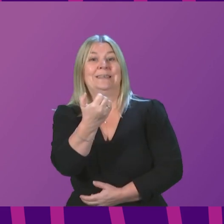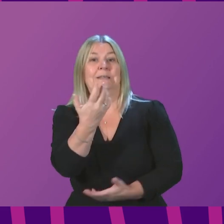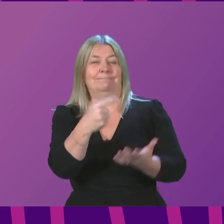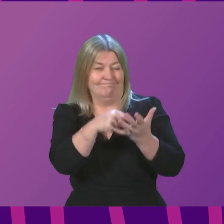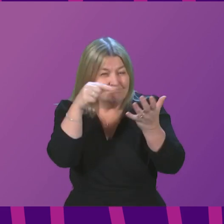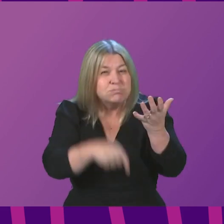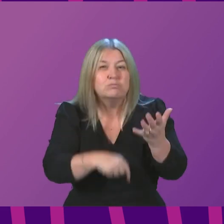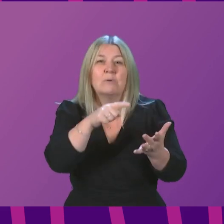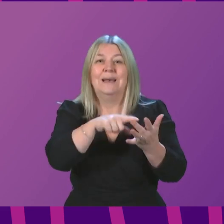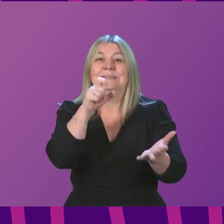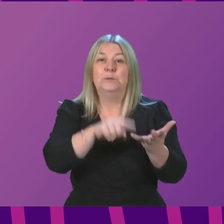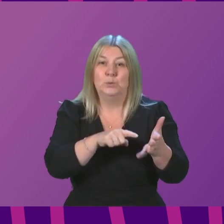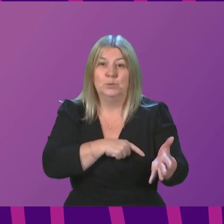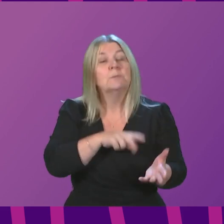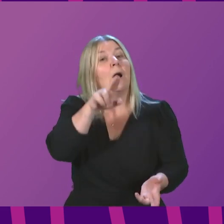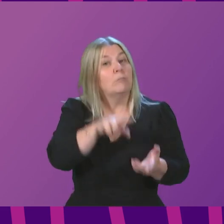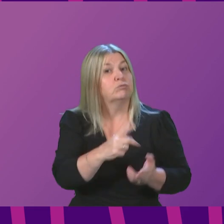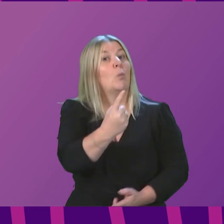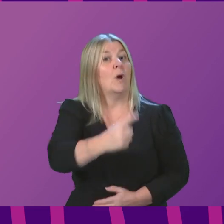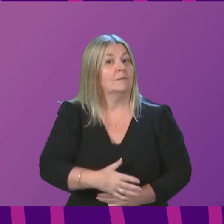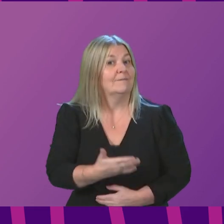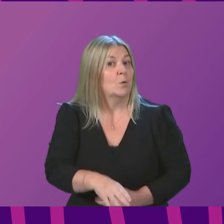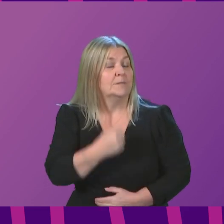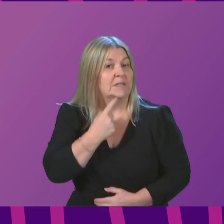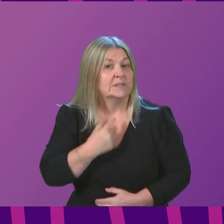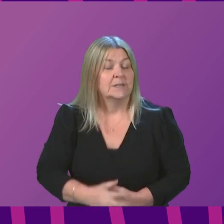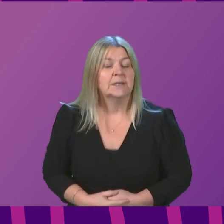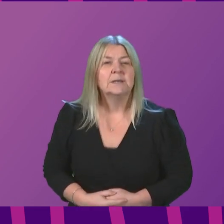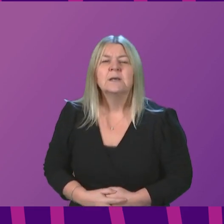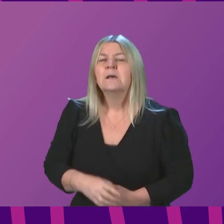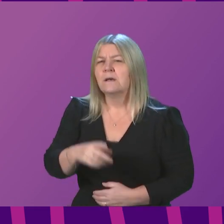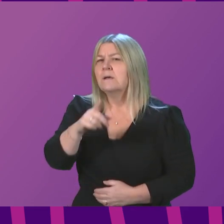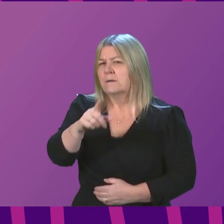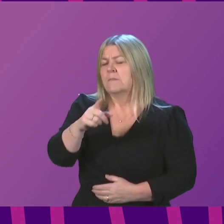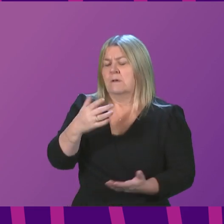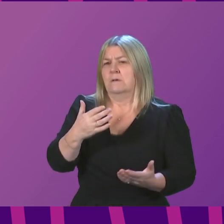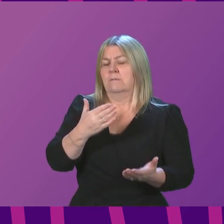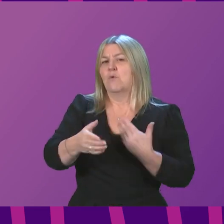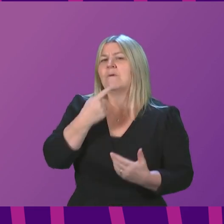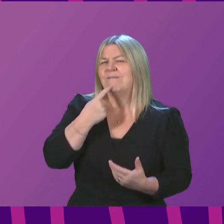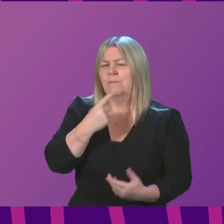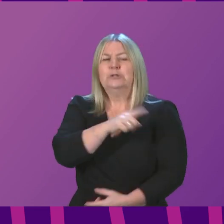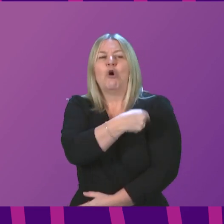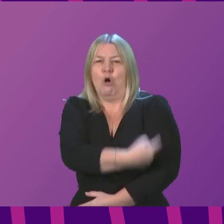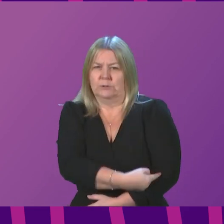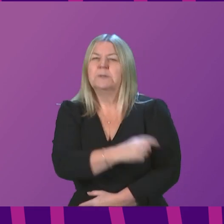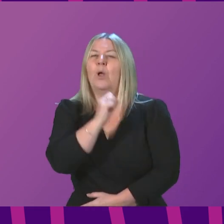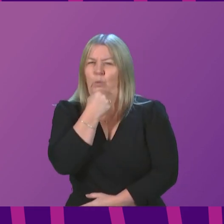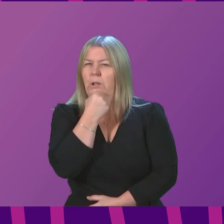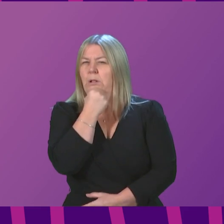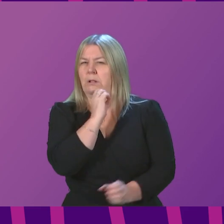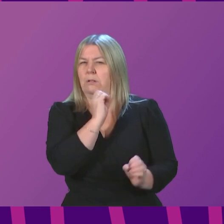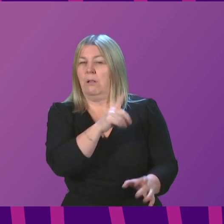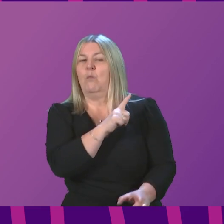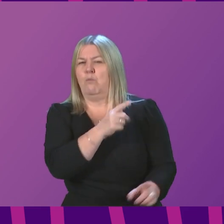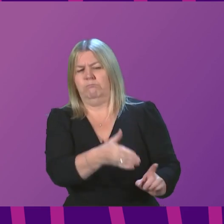care, one fewer than yesterday. I will say more shortly about the numbers of people with COVID in hospital and why this is an important